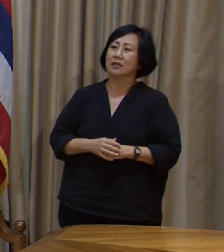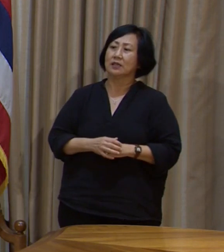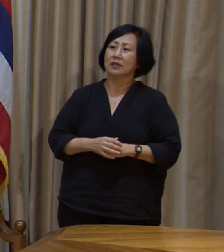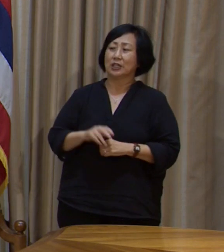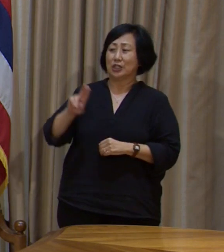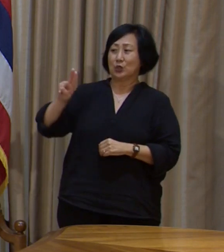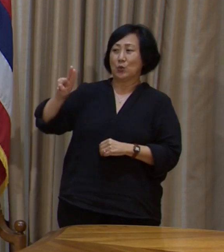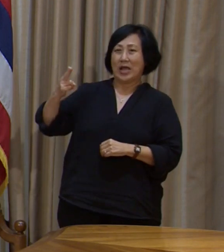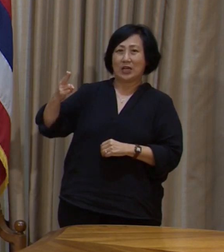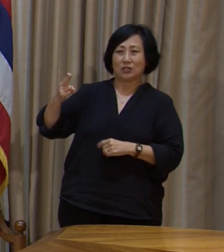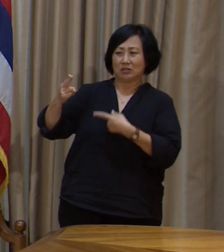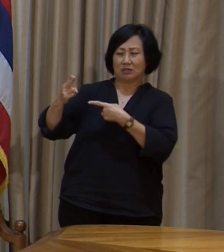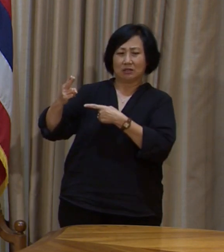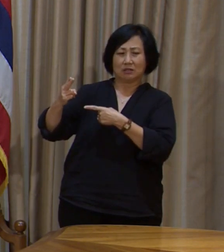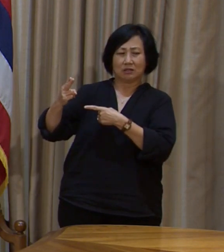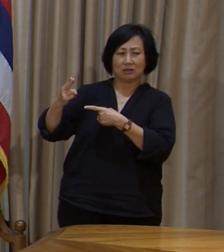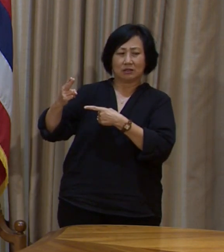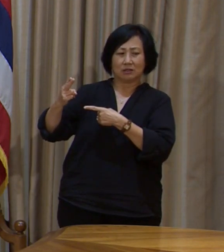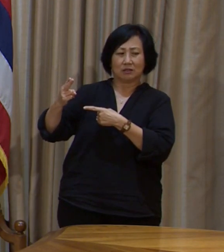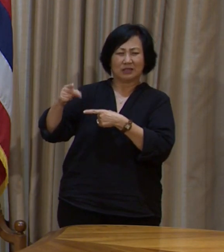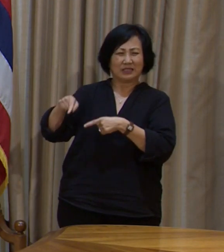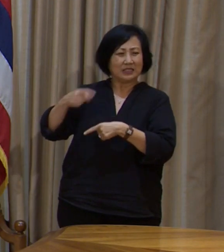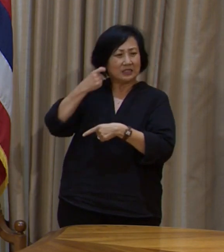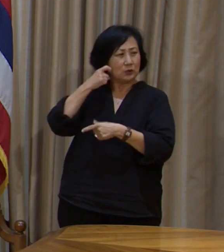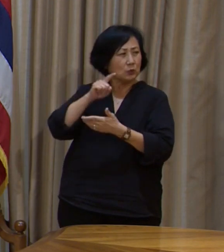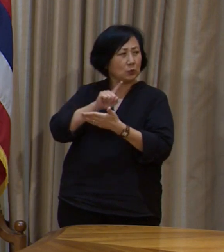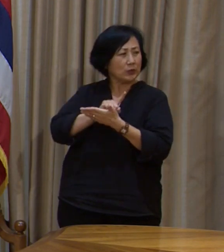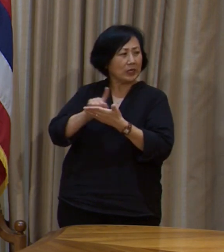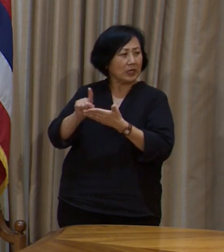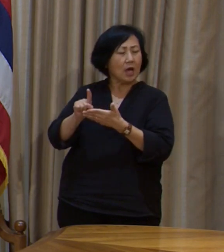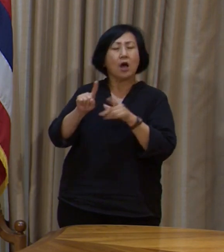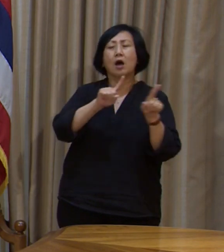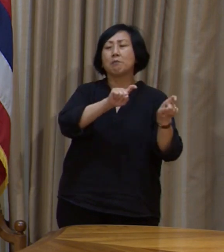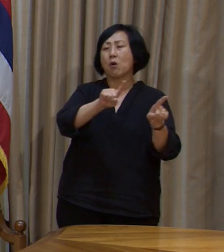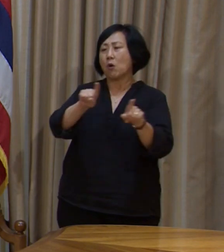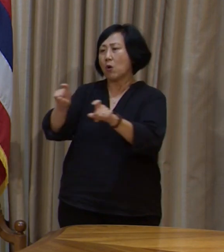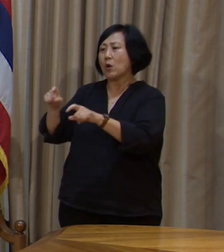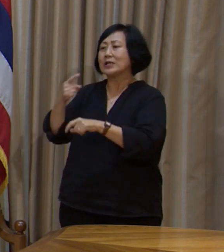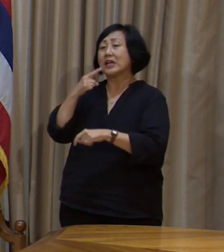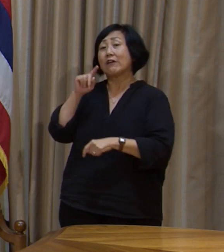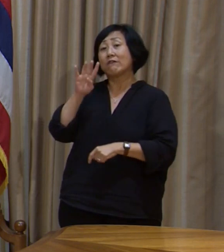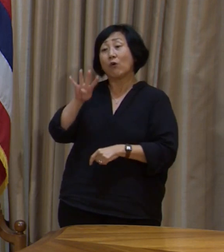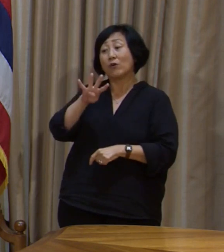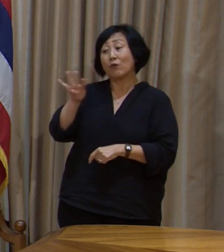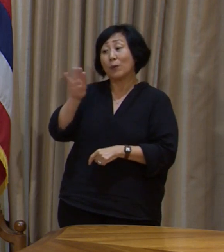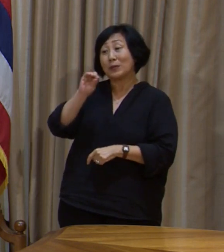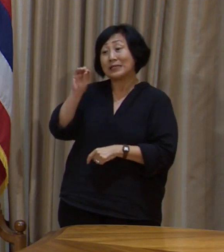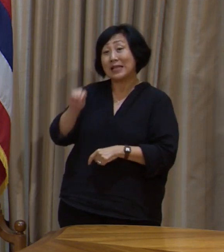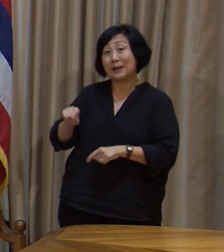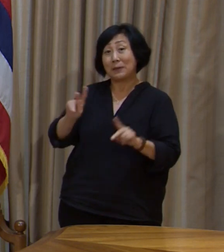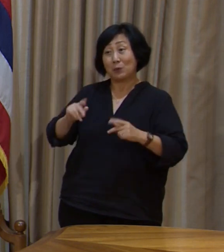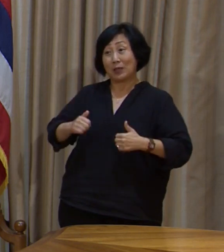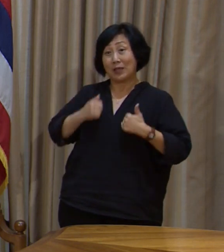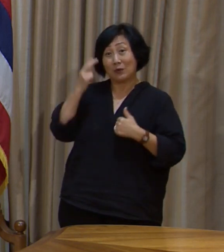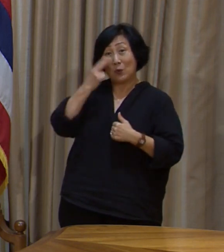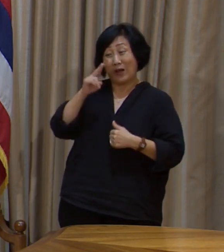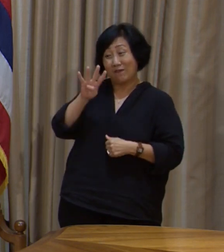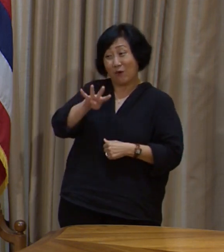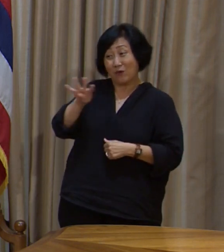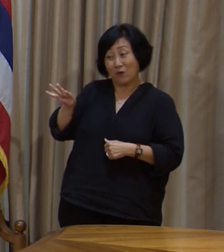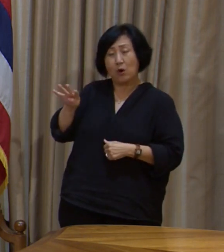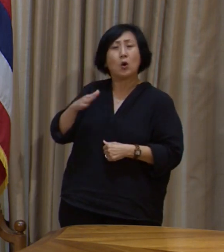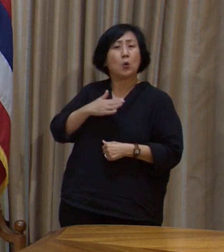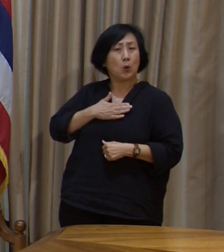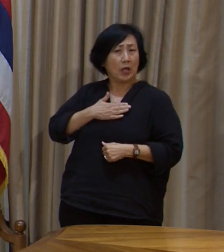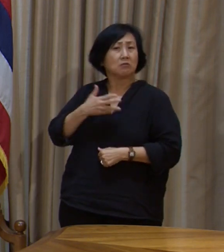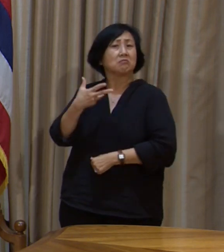UH poll released earlier this week that's revealed that 44% of state residents are willing to be